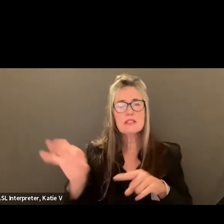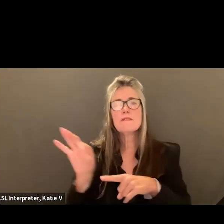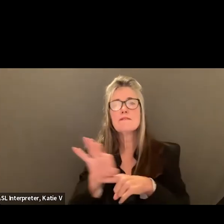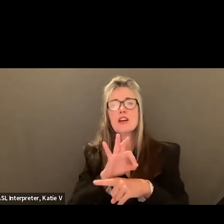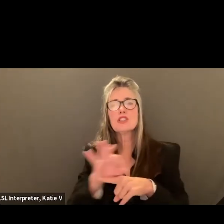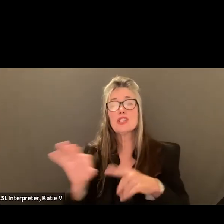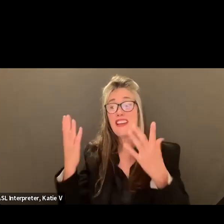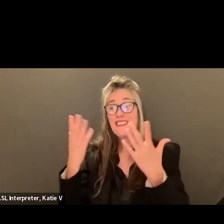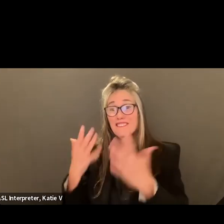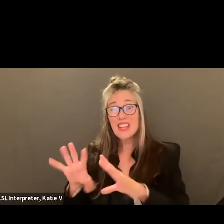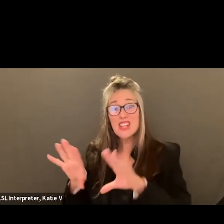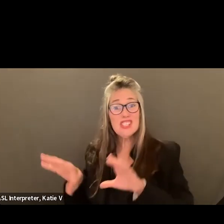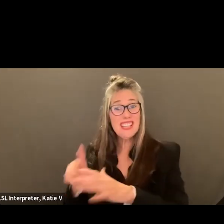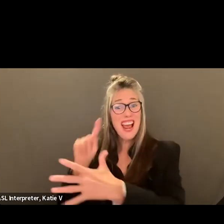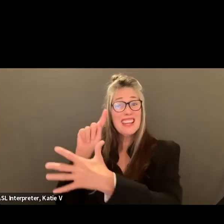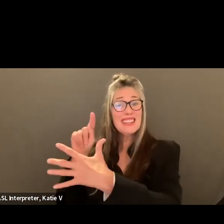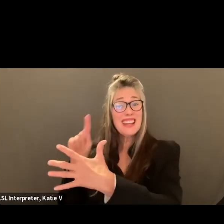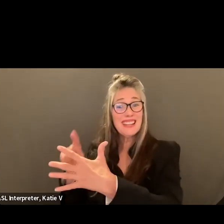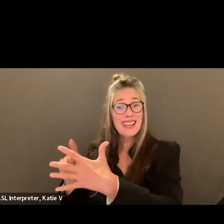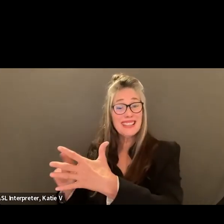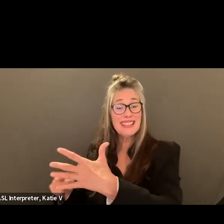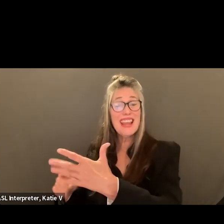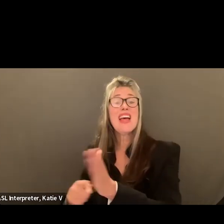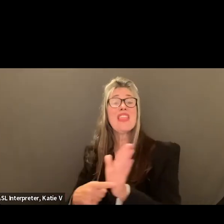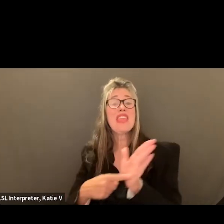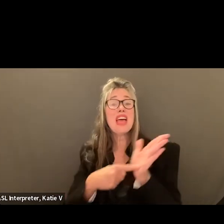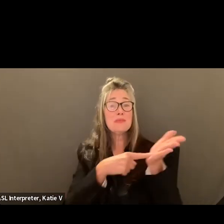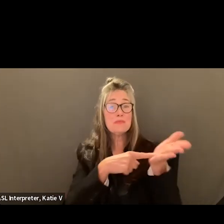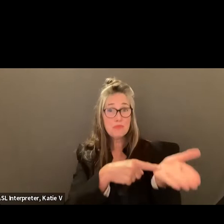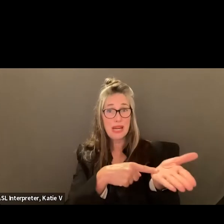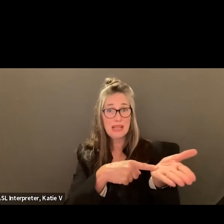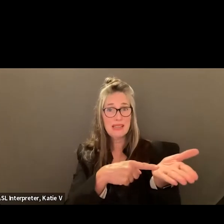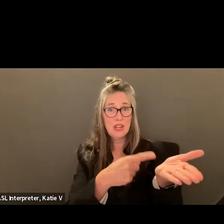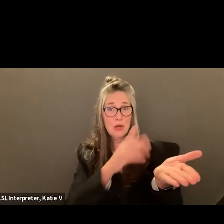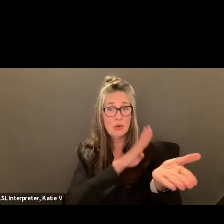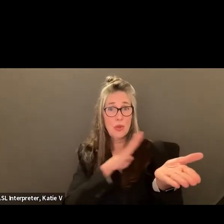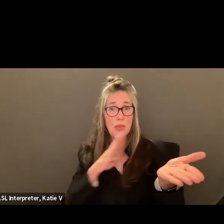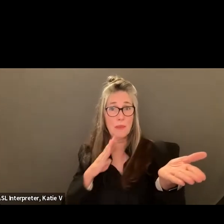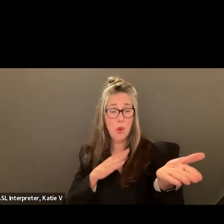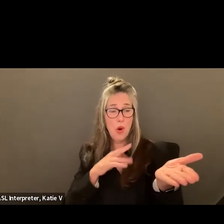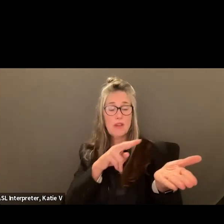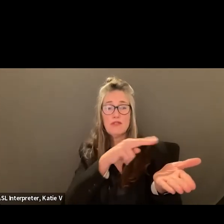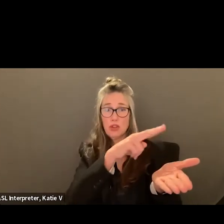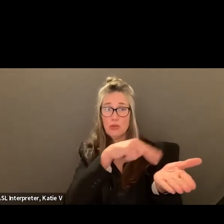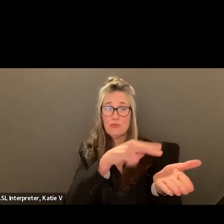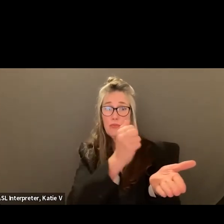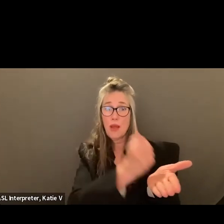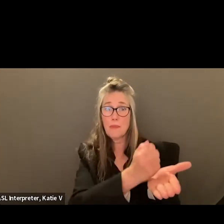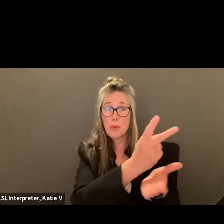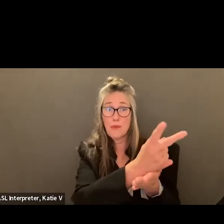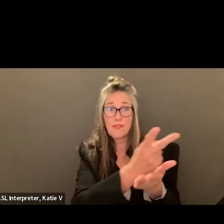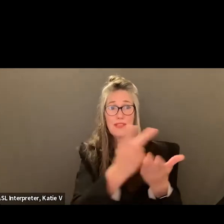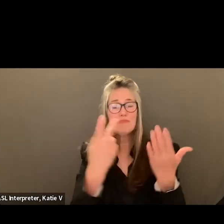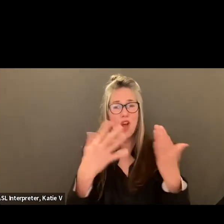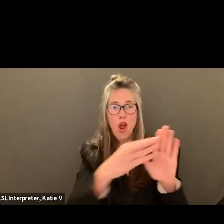So a lot of work has been done on these two job descriptions already. This is